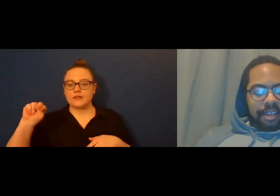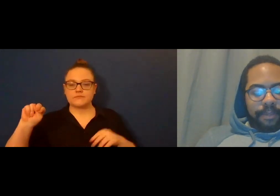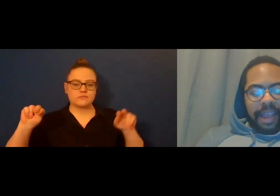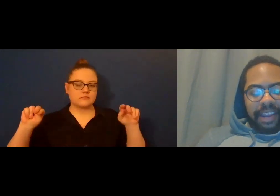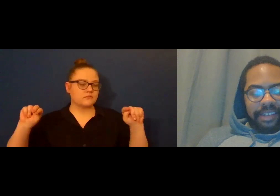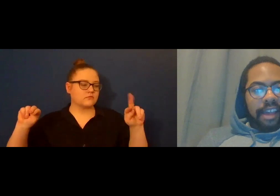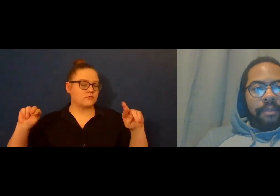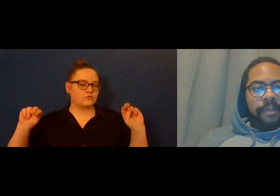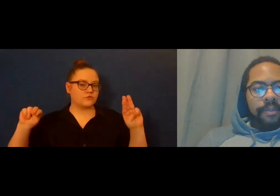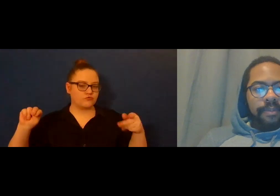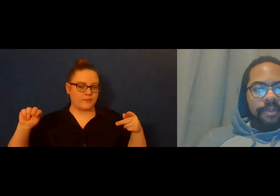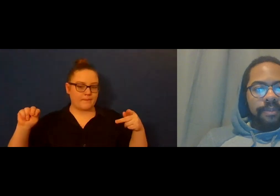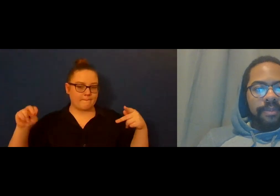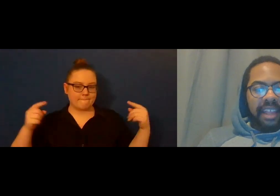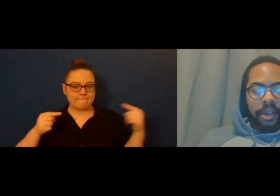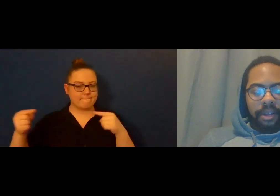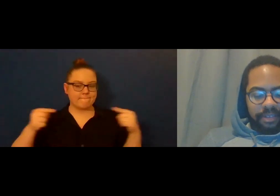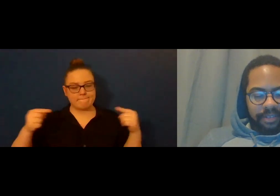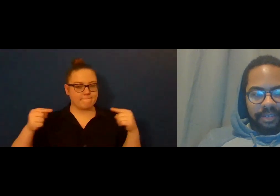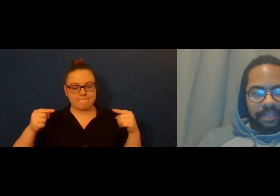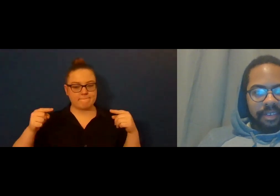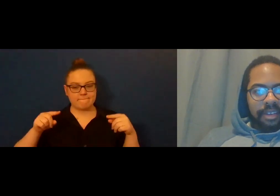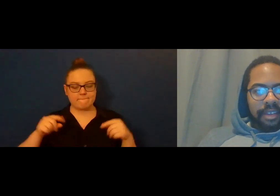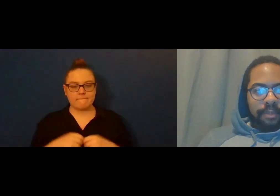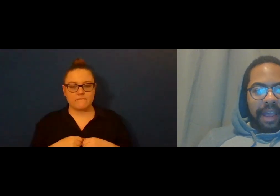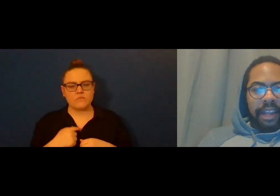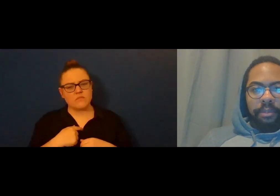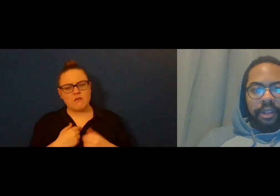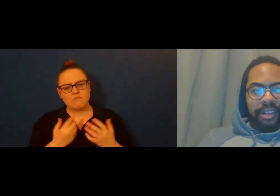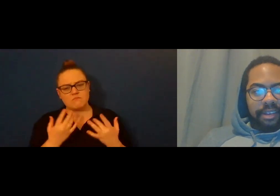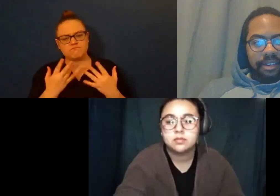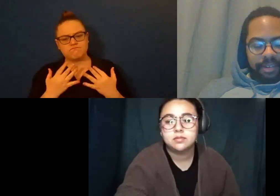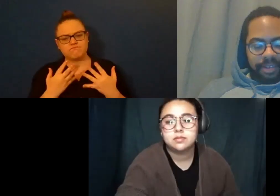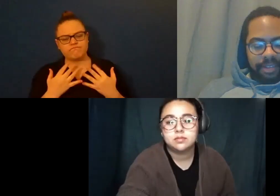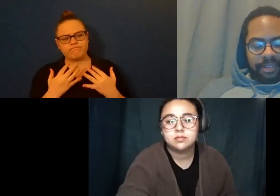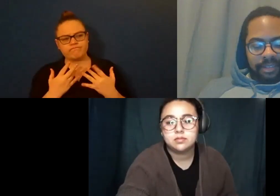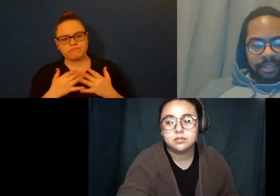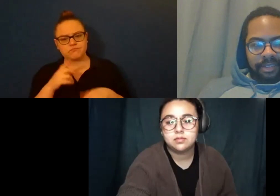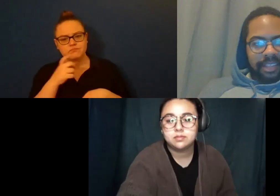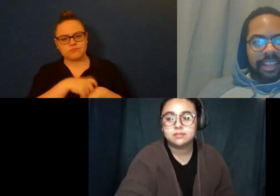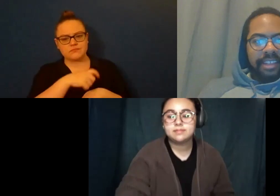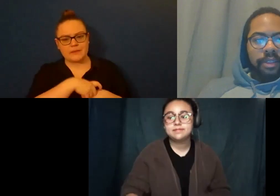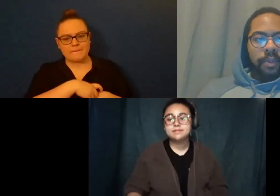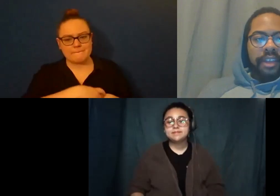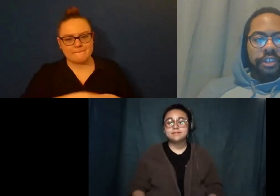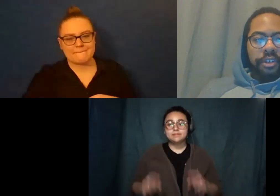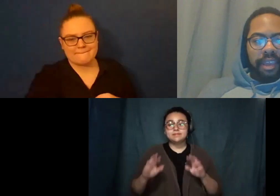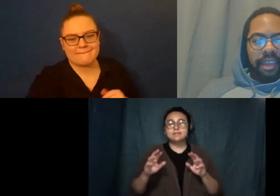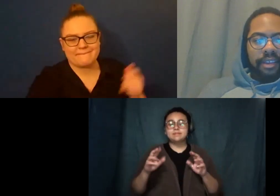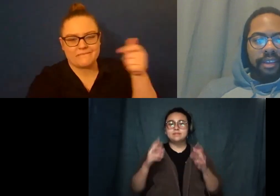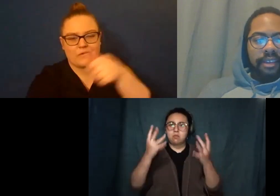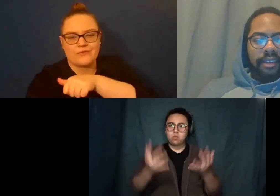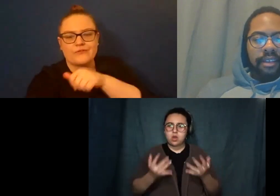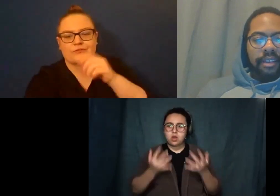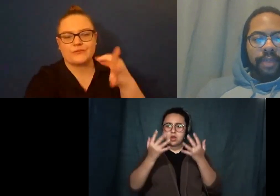I'm biting time, that's all. Biting the bullet. This isn't the way it should be,